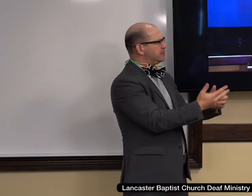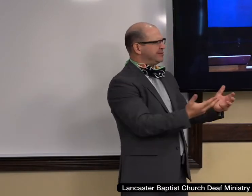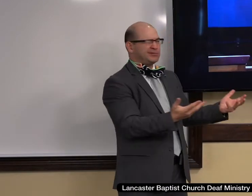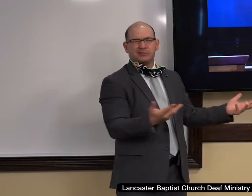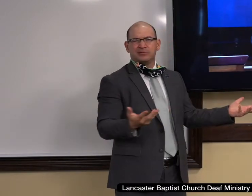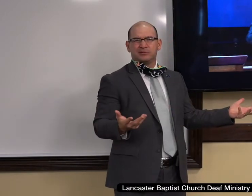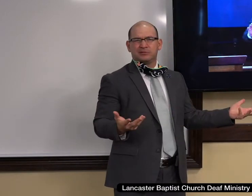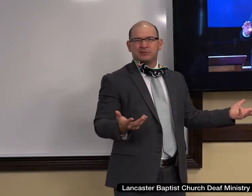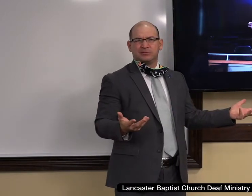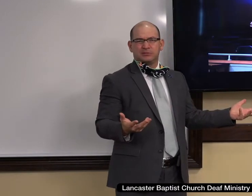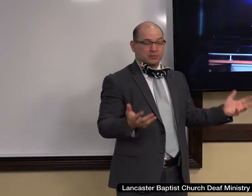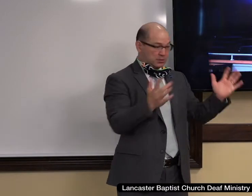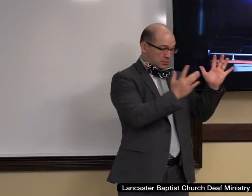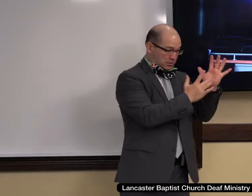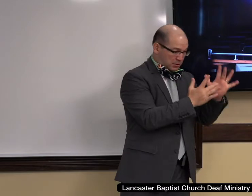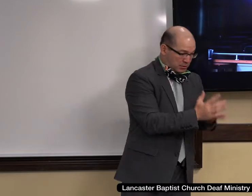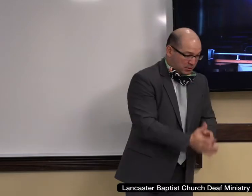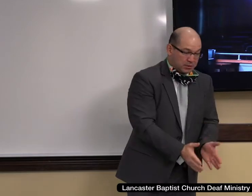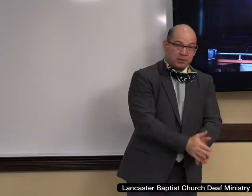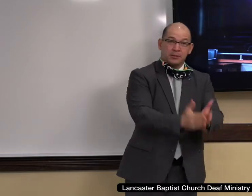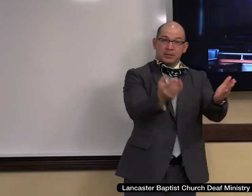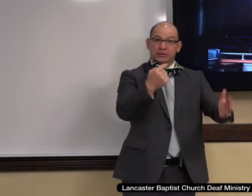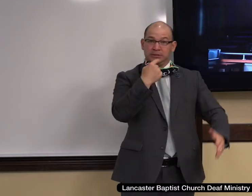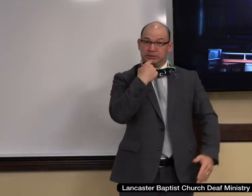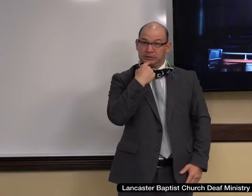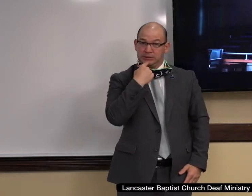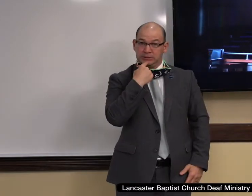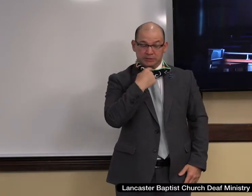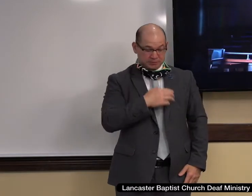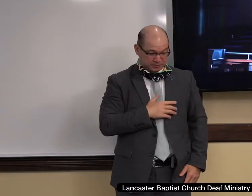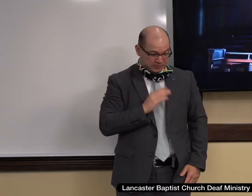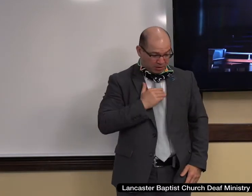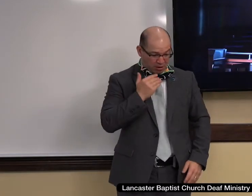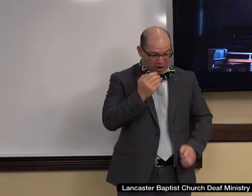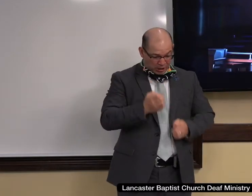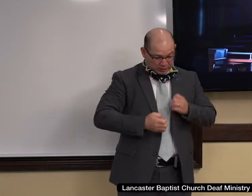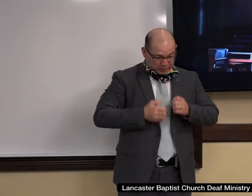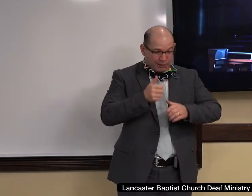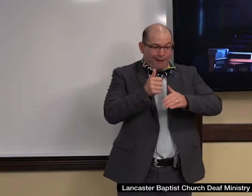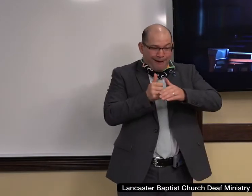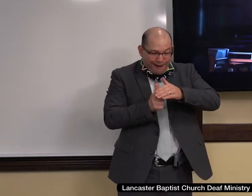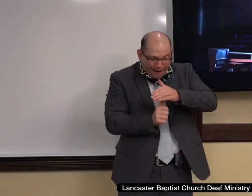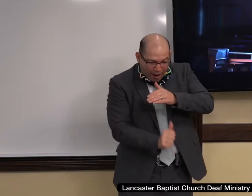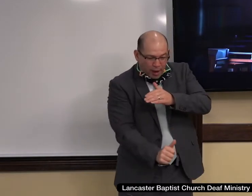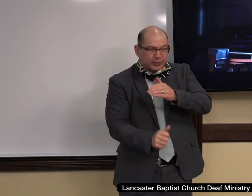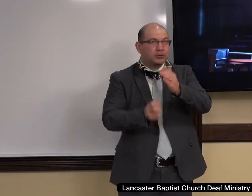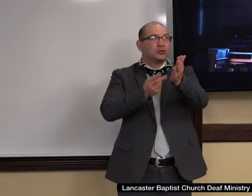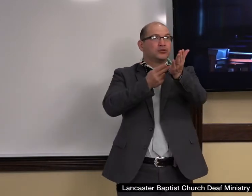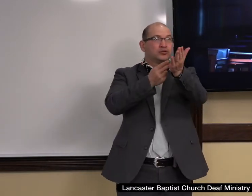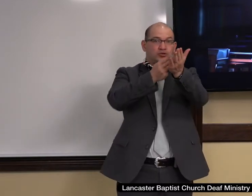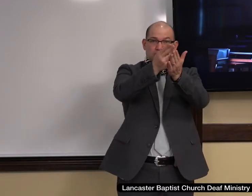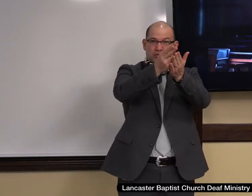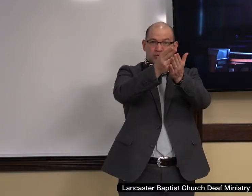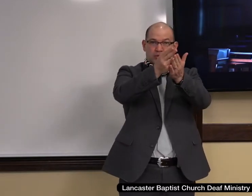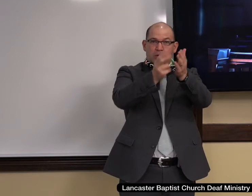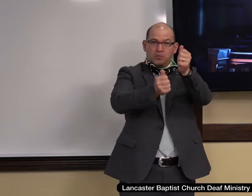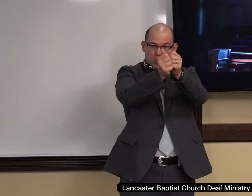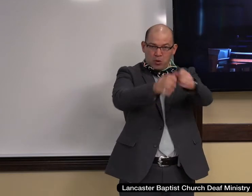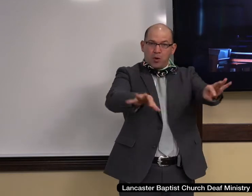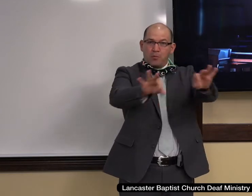The Bible teaches us that our feelings are subservient to the absolute truth of God's word. And that when we know him and his